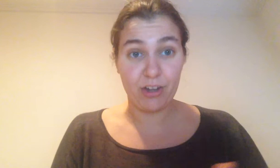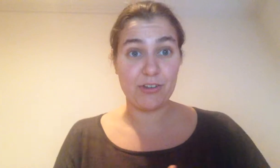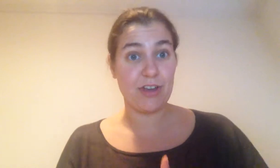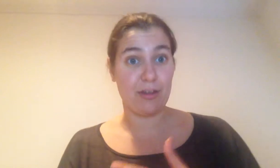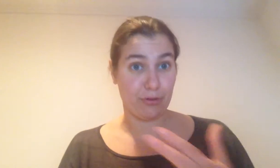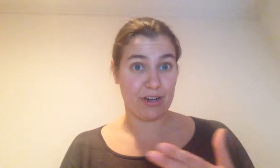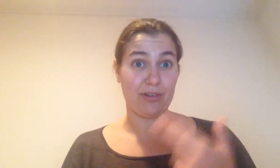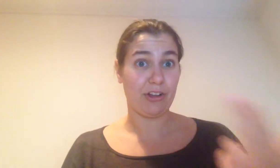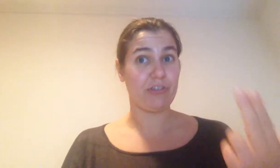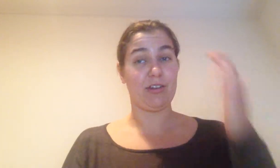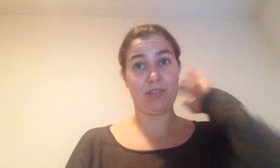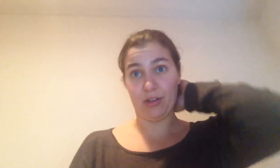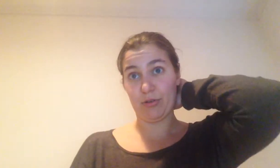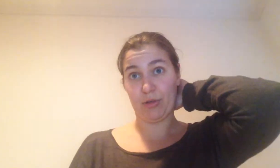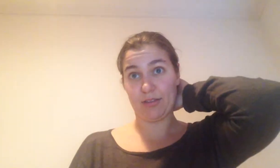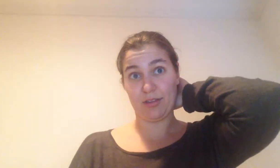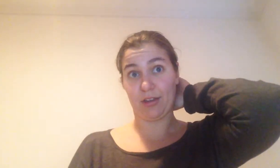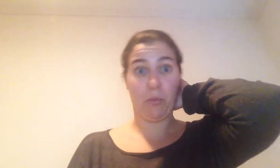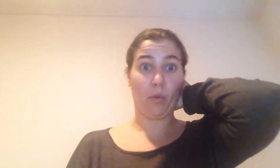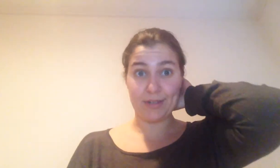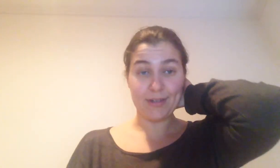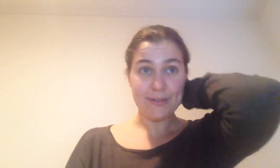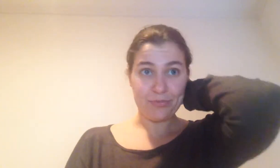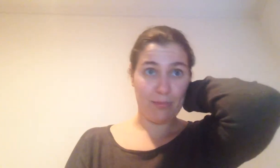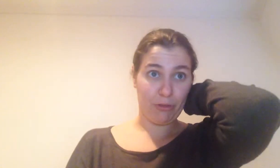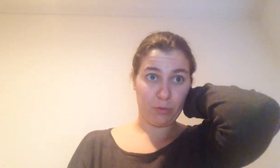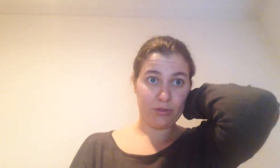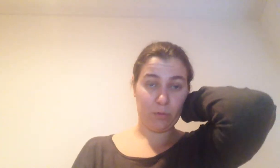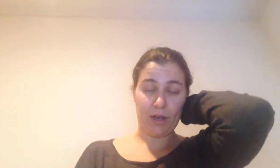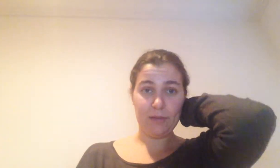knowledge and authoritative knowledge and who gets to claim what about the world and why.